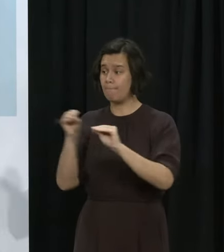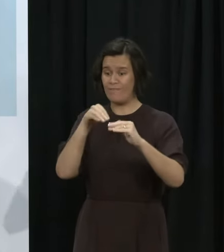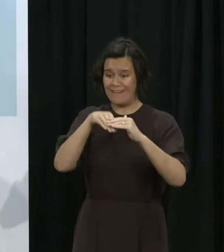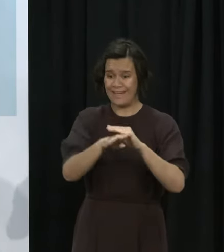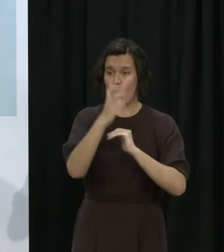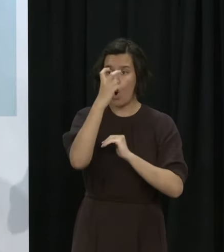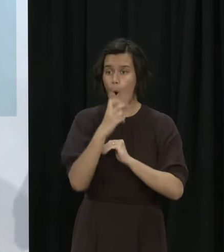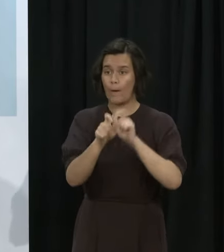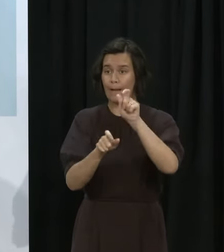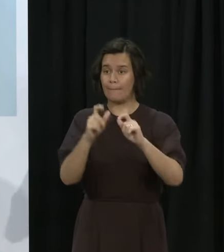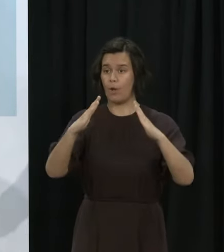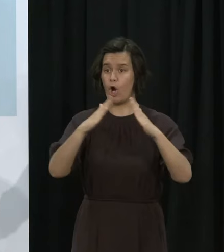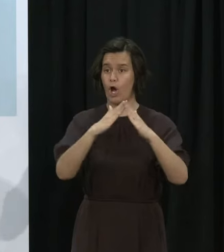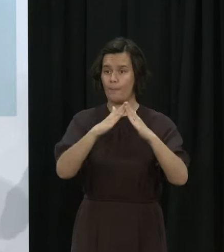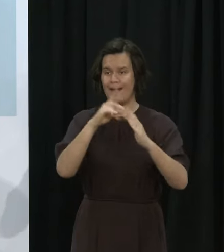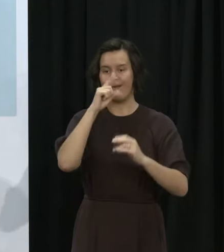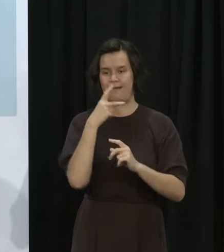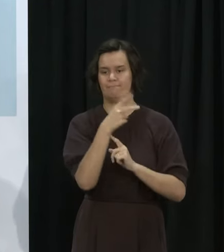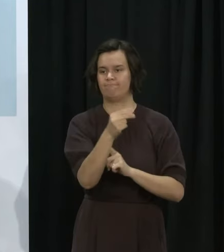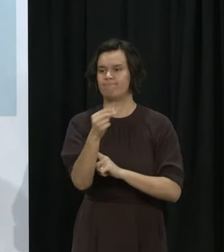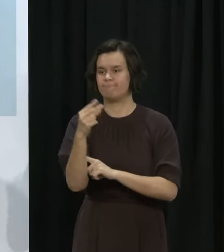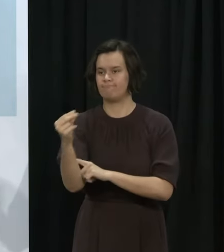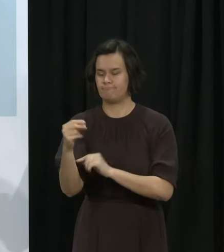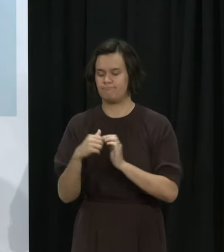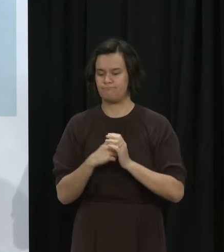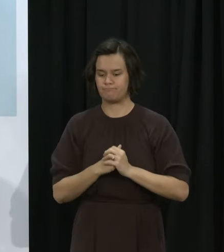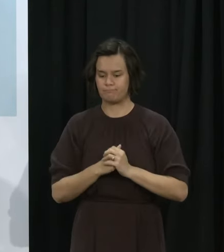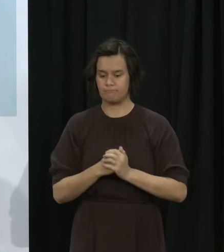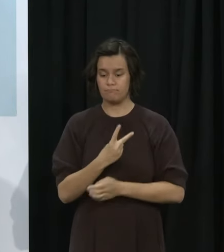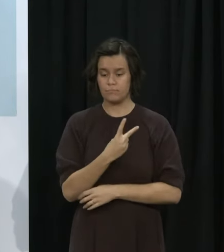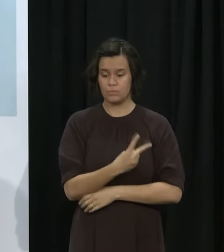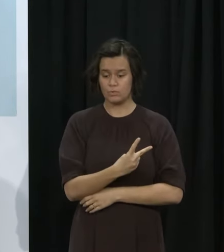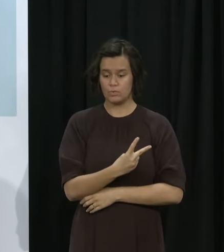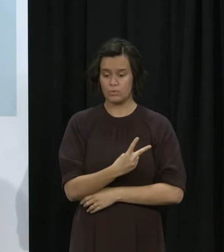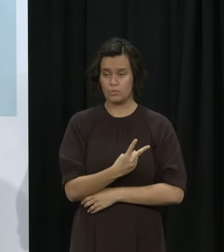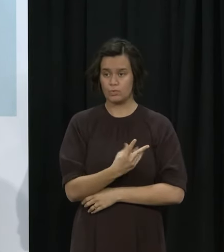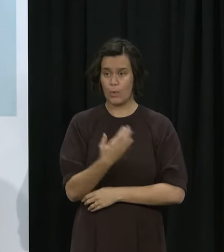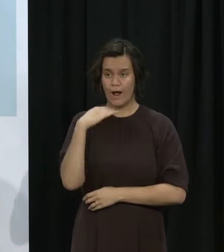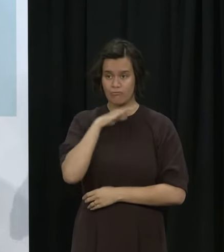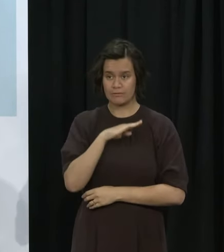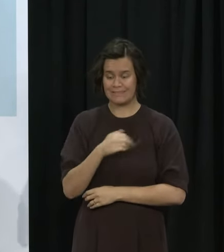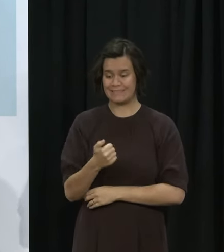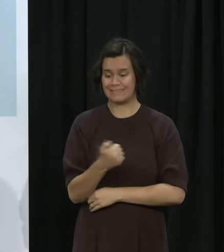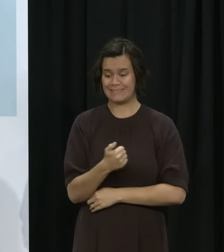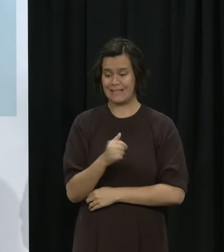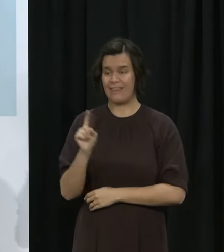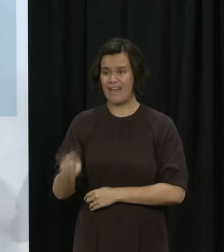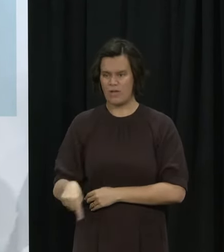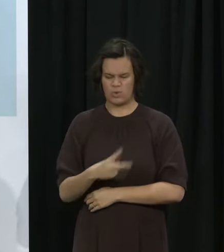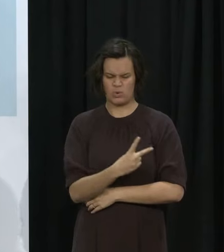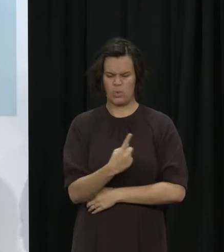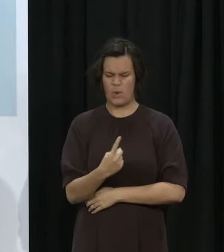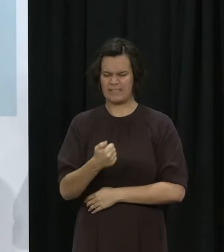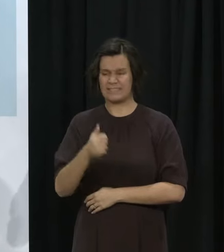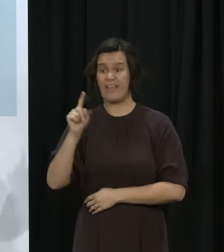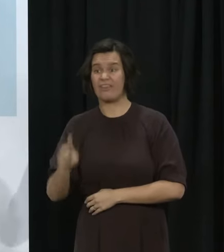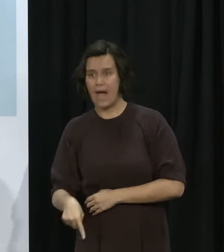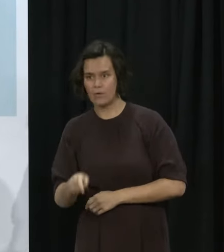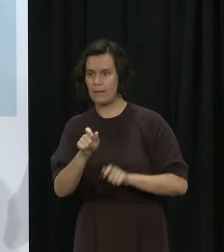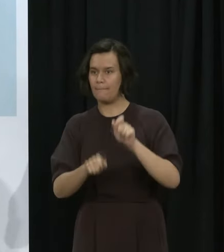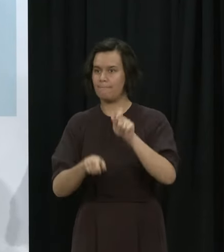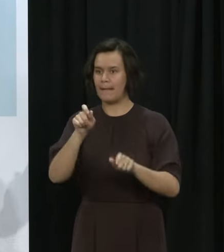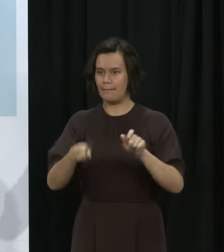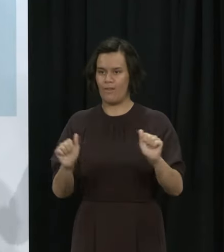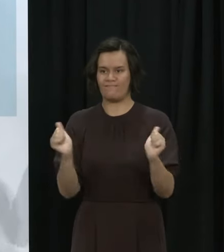So far here in New Zealand, over 216,000 booster doses have already been administered. That's around 60%